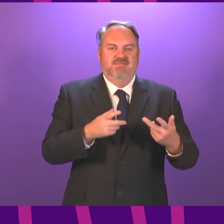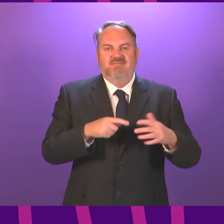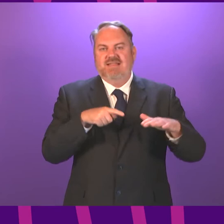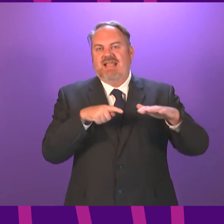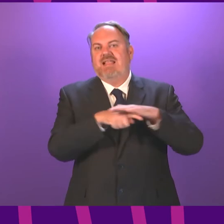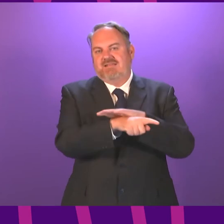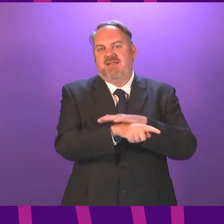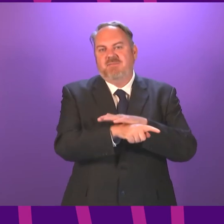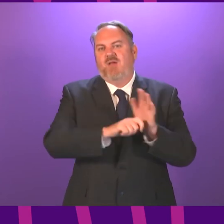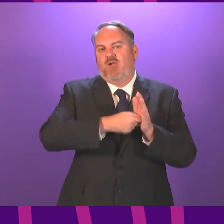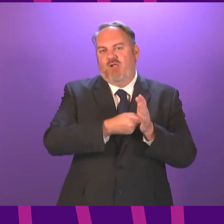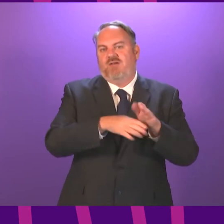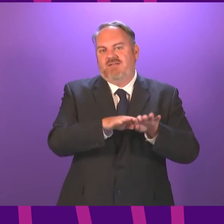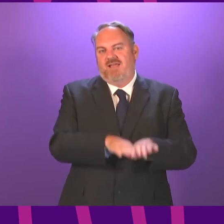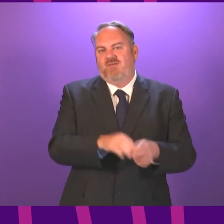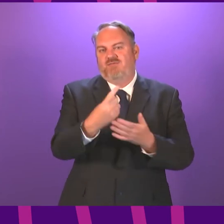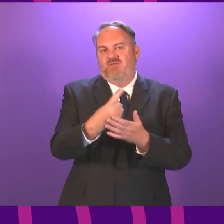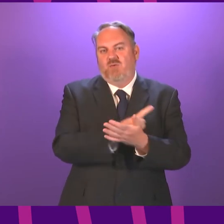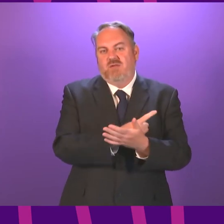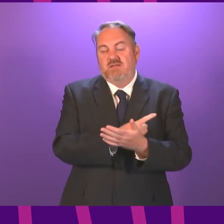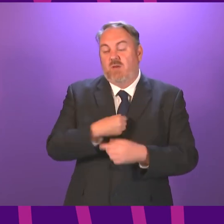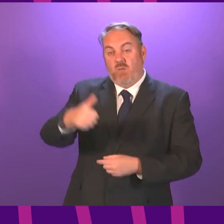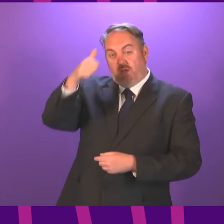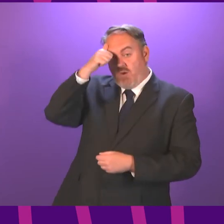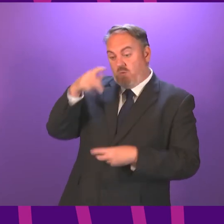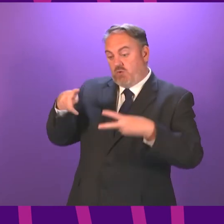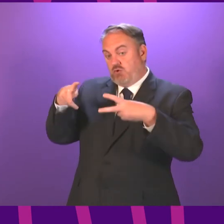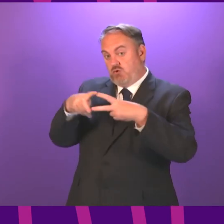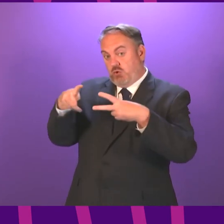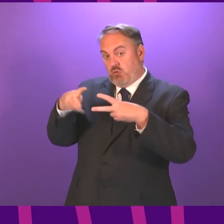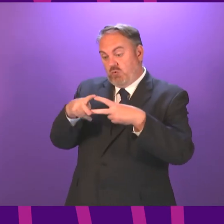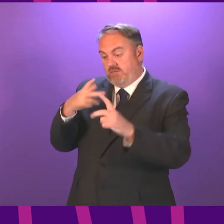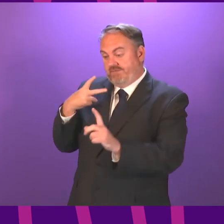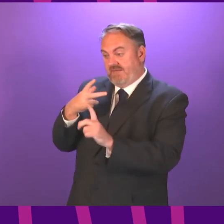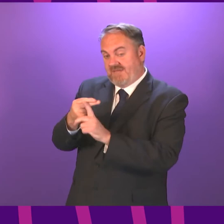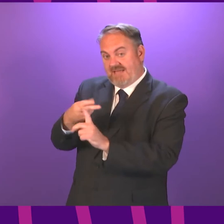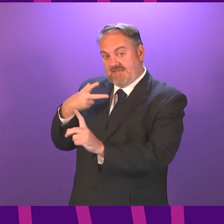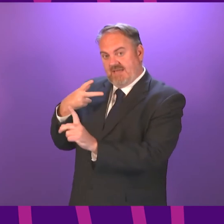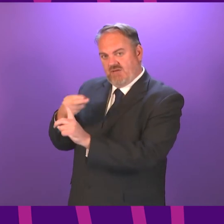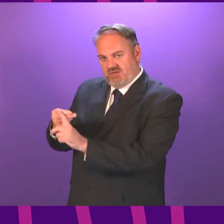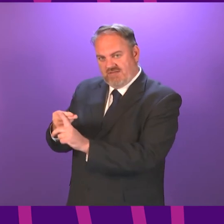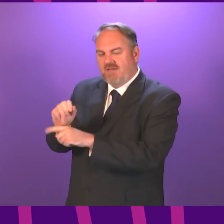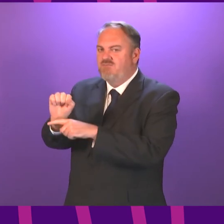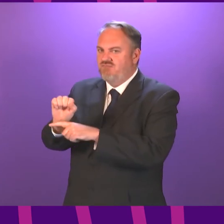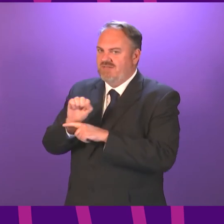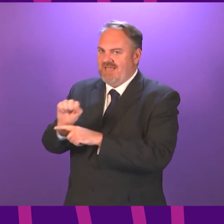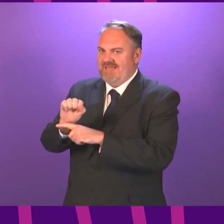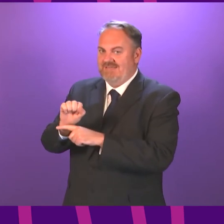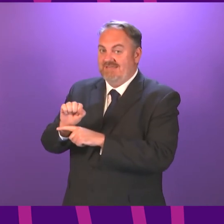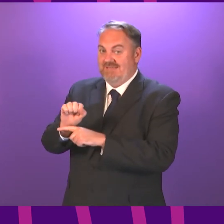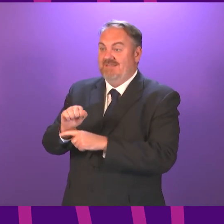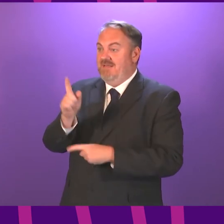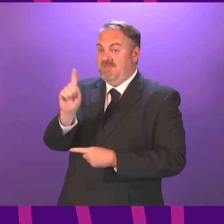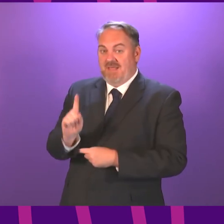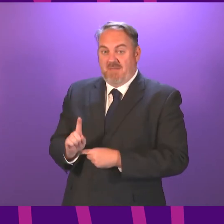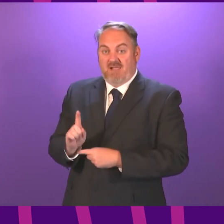We already have evidence that two doses of vaccine does give protection against serious illness, even with the new